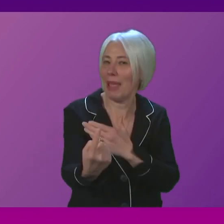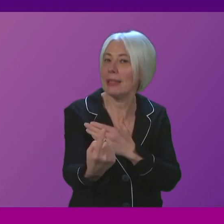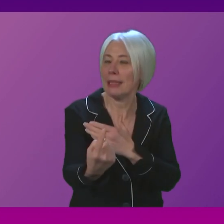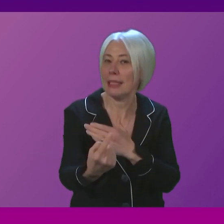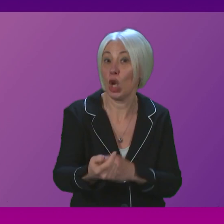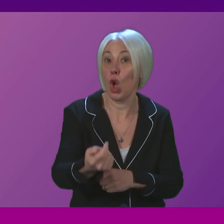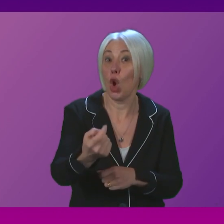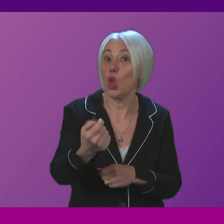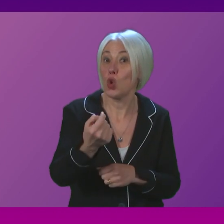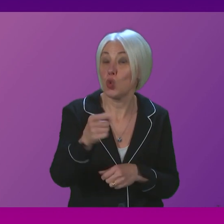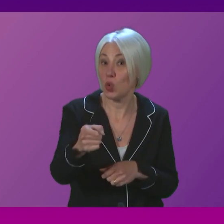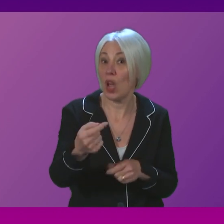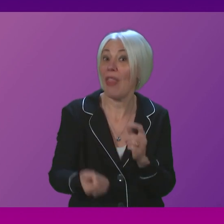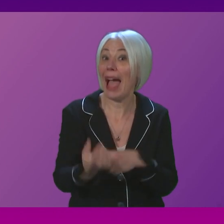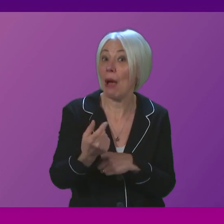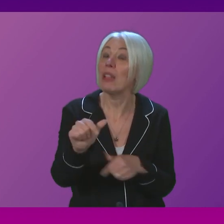that happens the better.